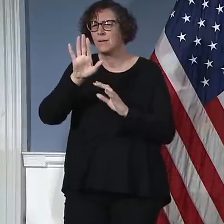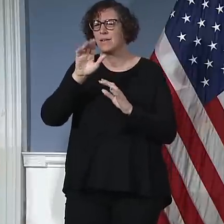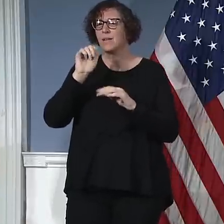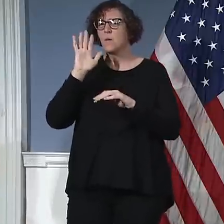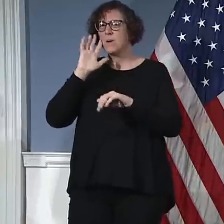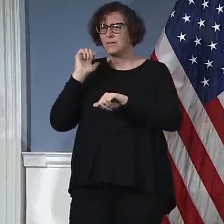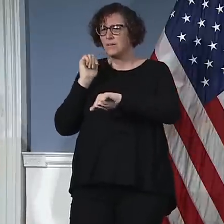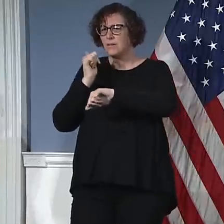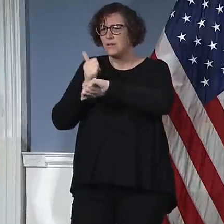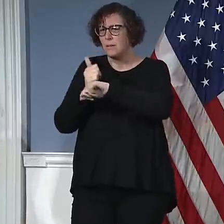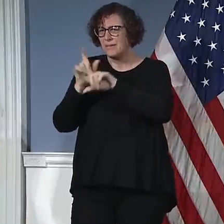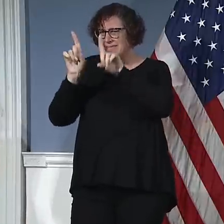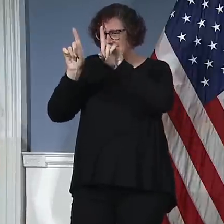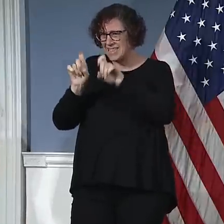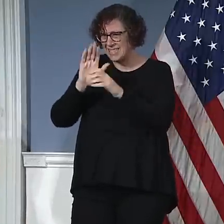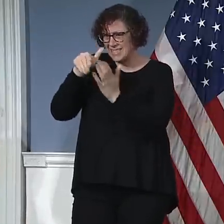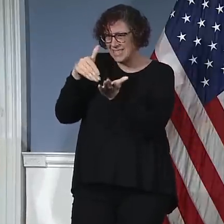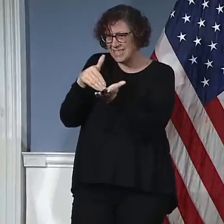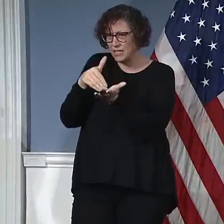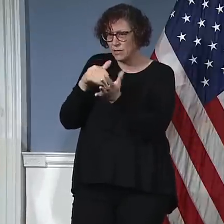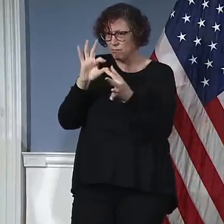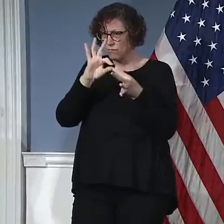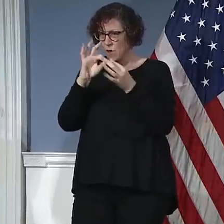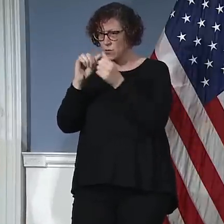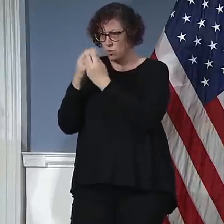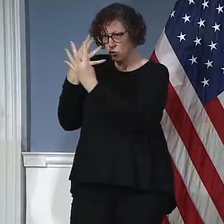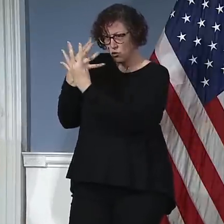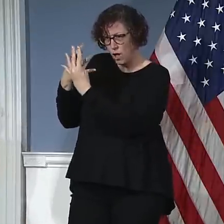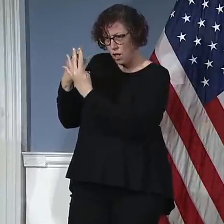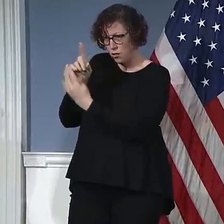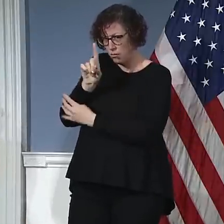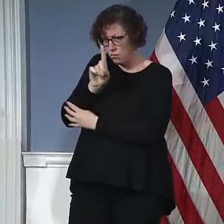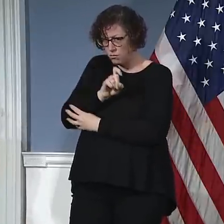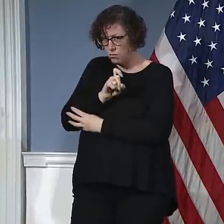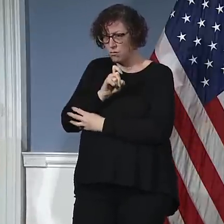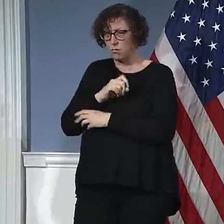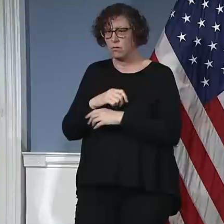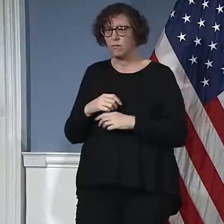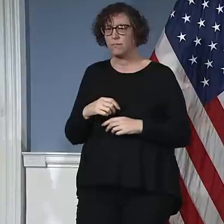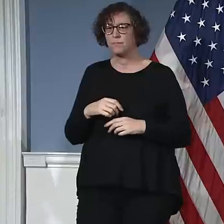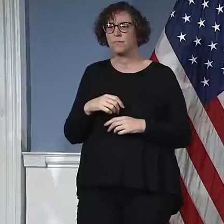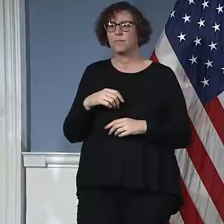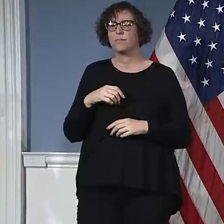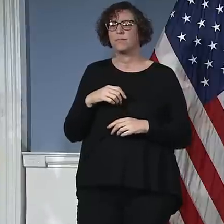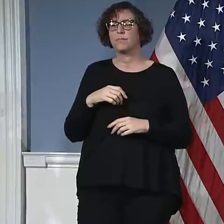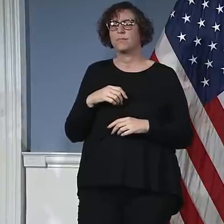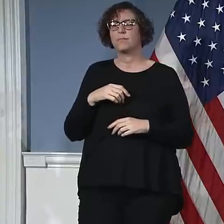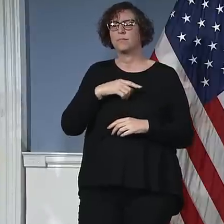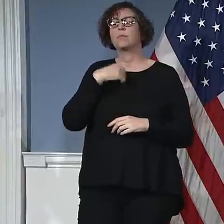I'm sure the process of release takes a little bit of time, so I don't expect all of them to be out today.